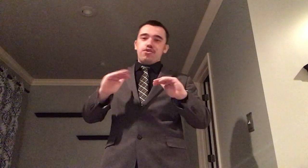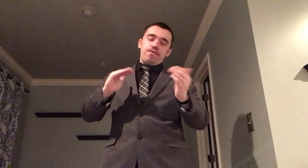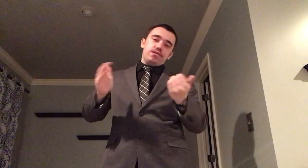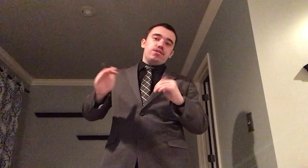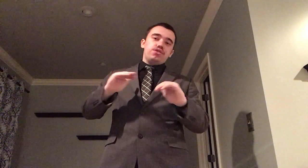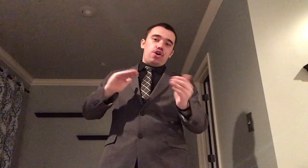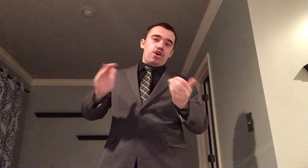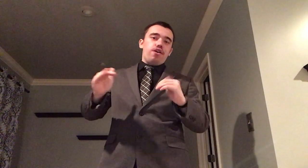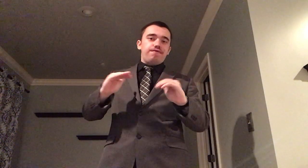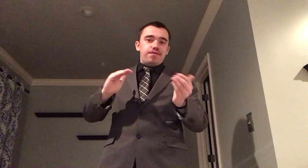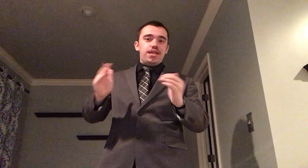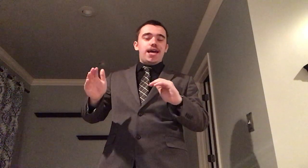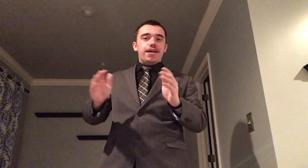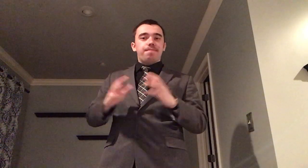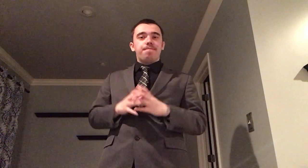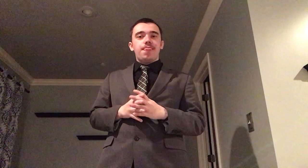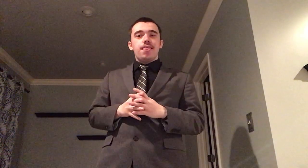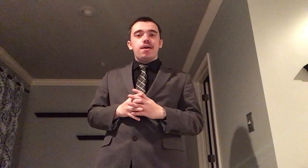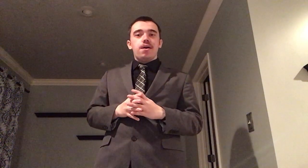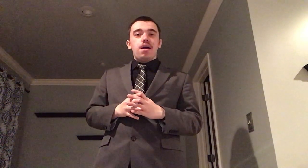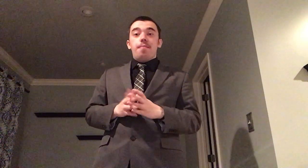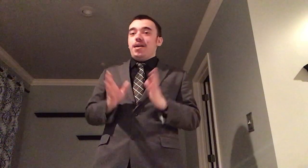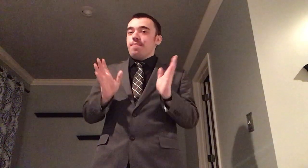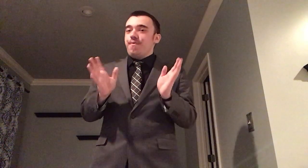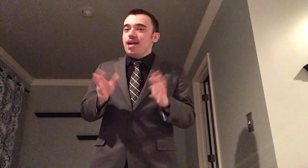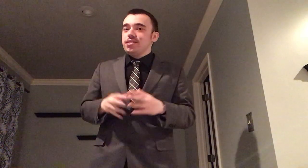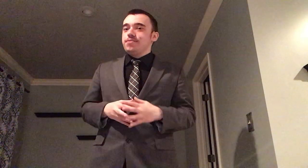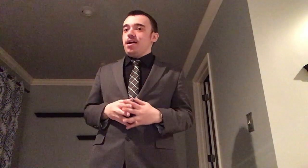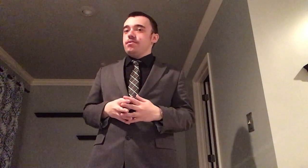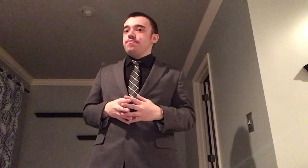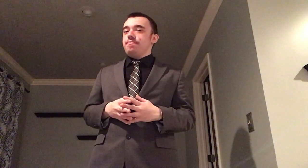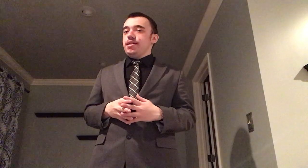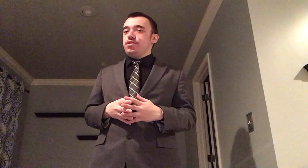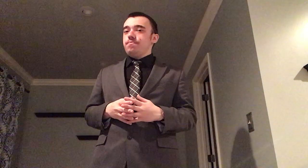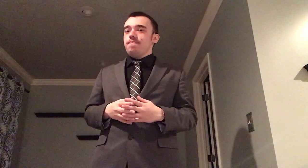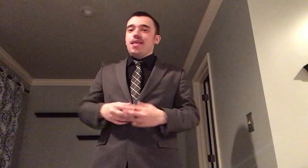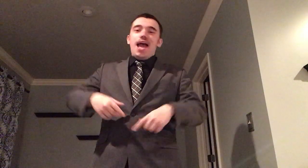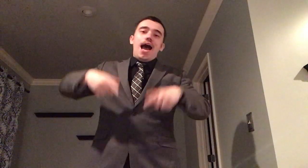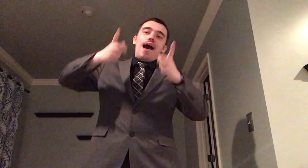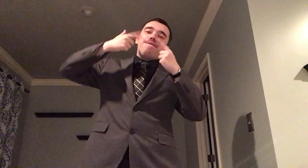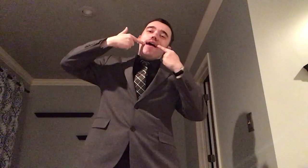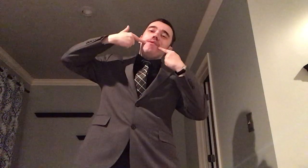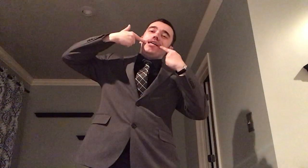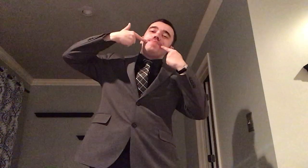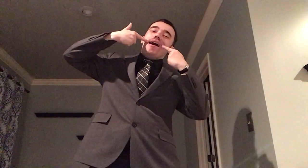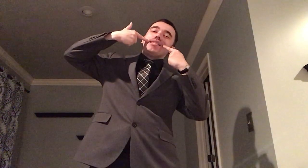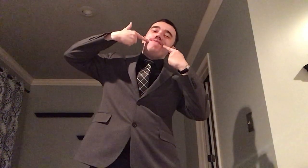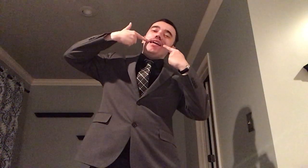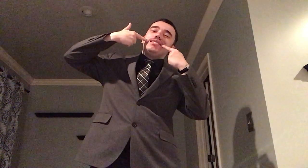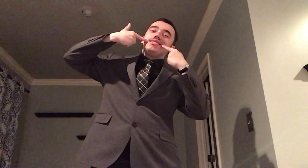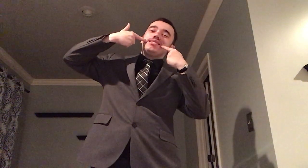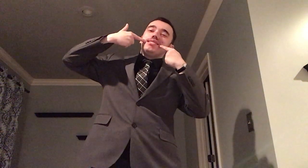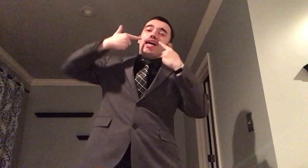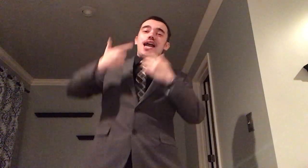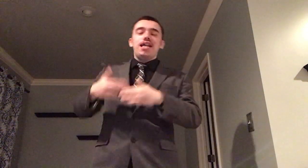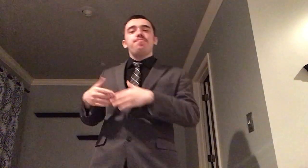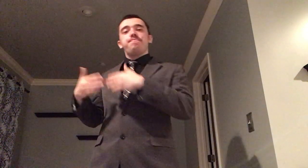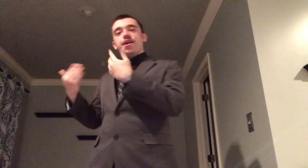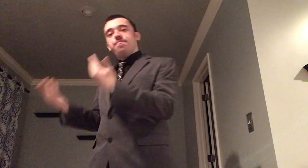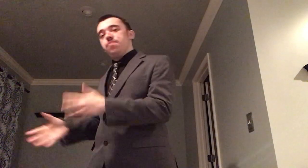nervous to start off the day but I practiced my speech I found that smiling face and I prepared my